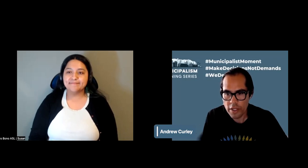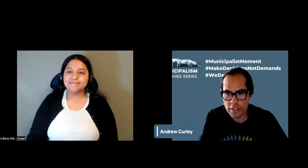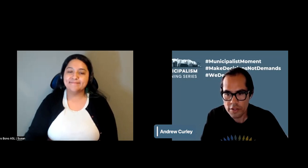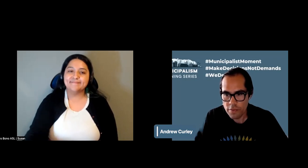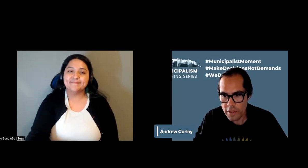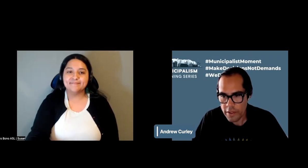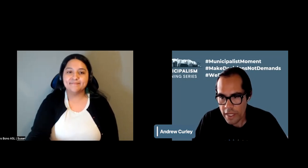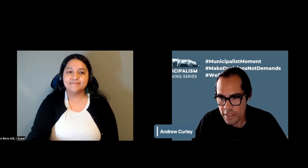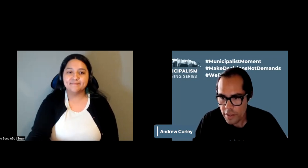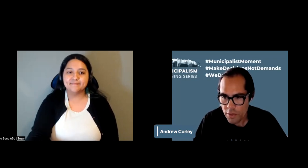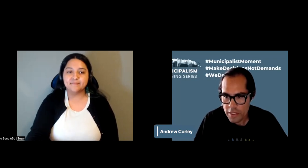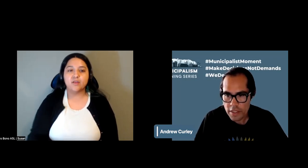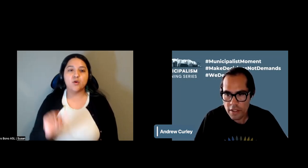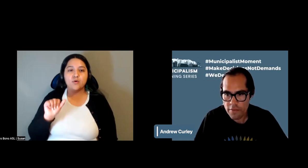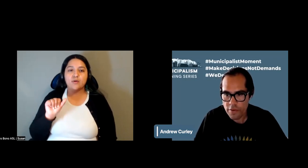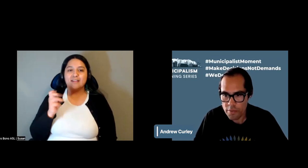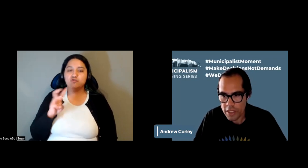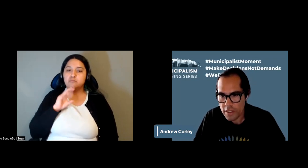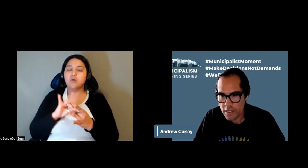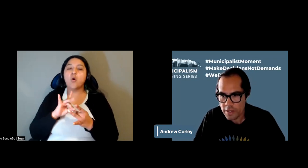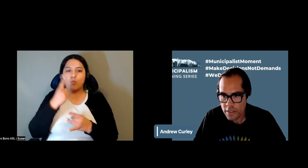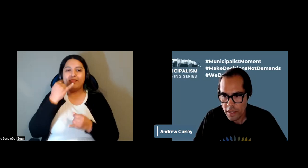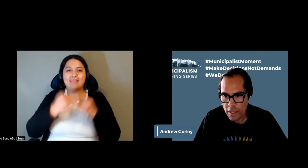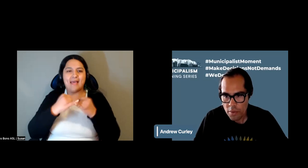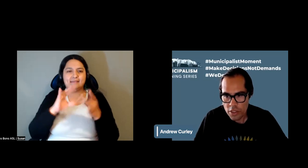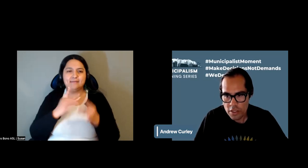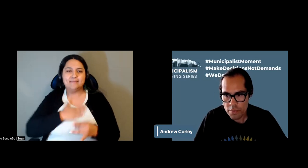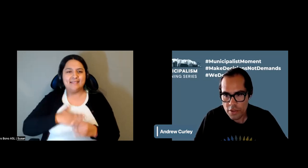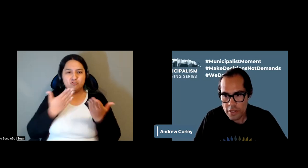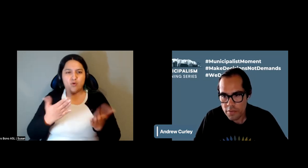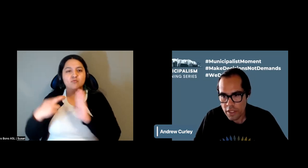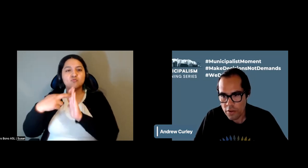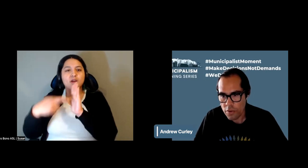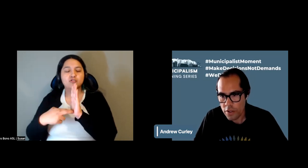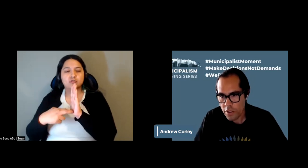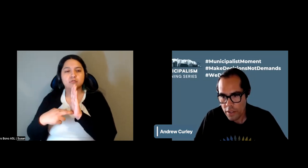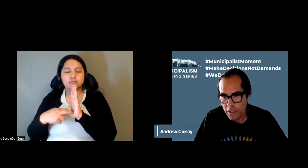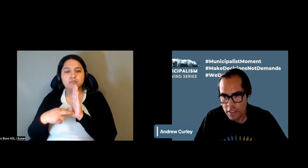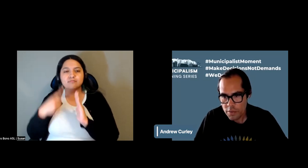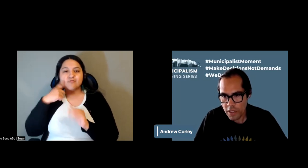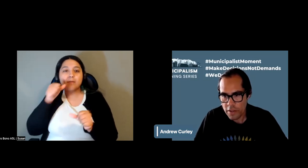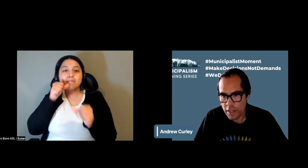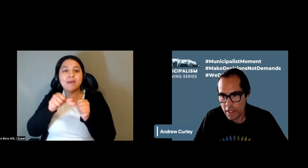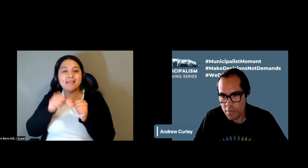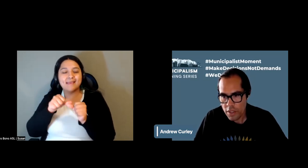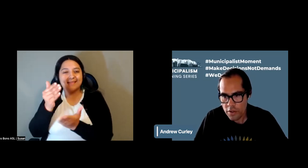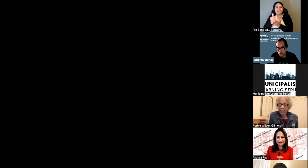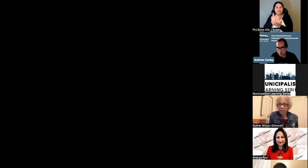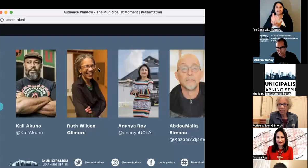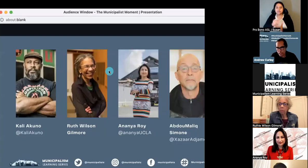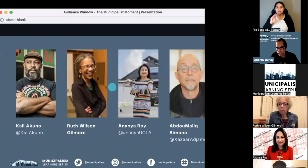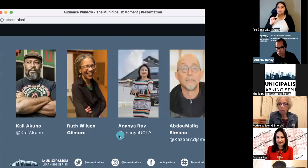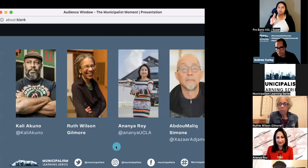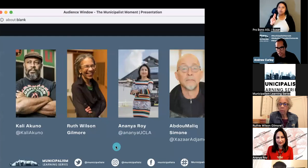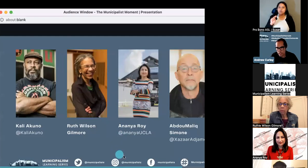Oh yes, one last thing. Please sign up for the mailing list, municipalism.org, spelled M